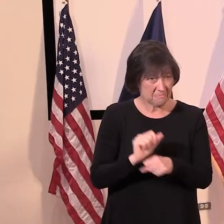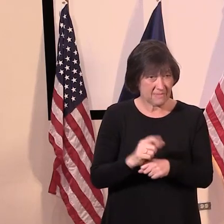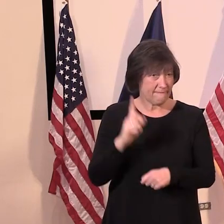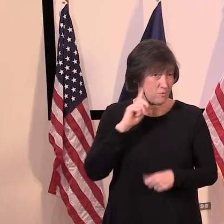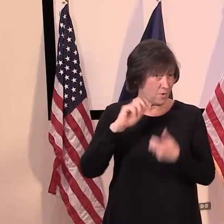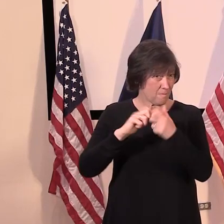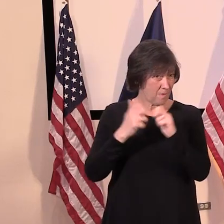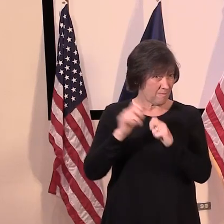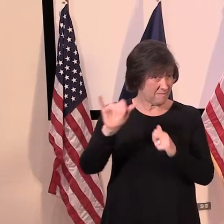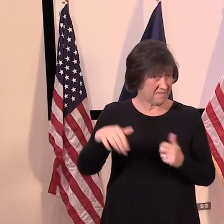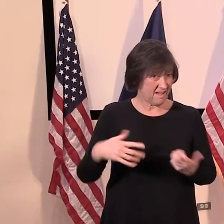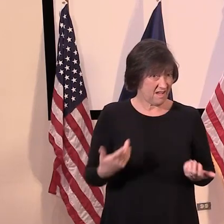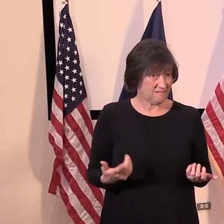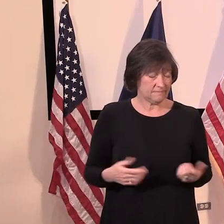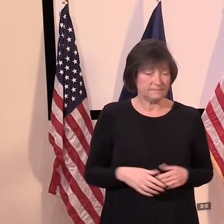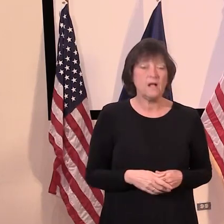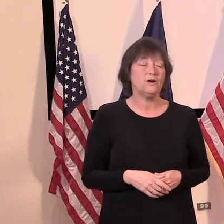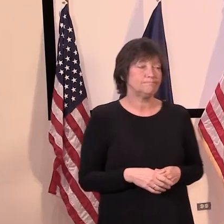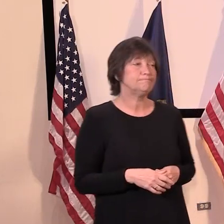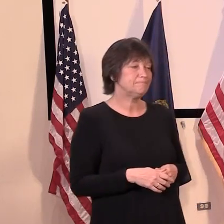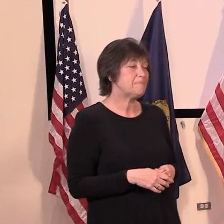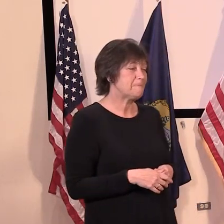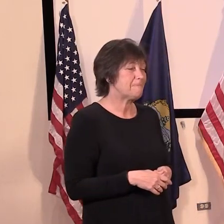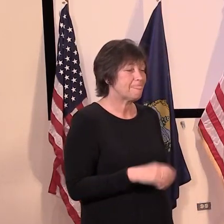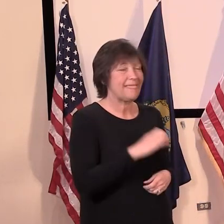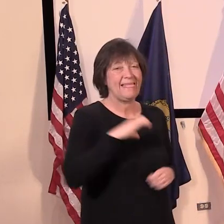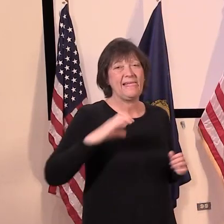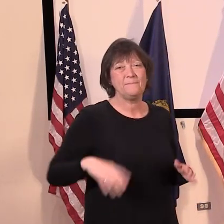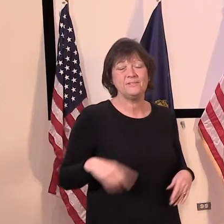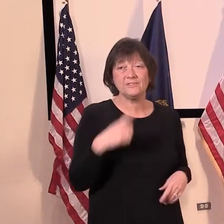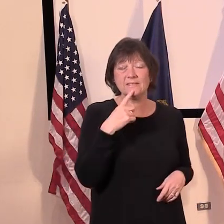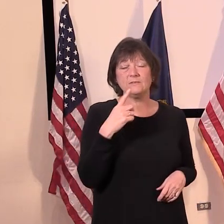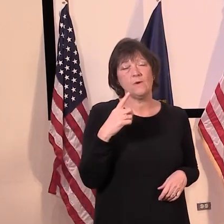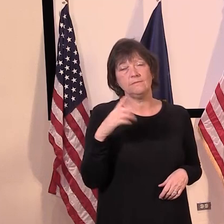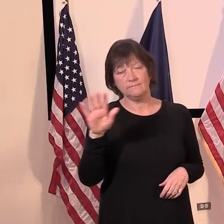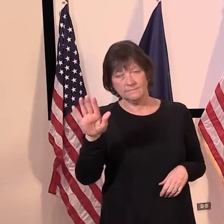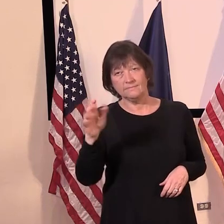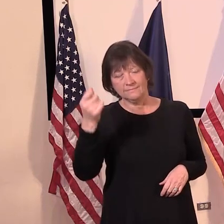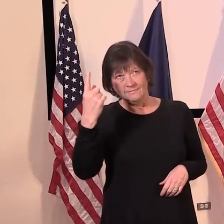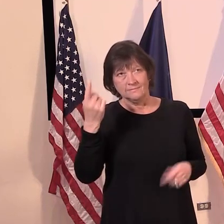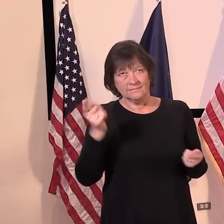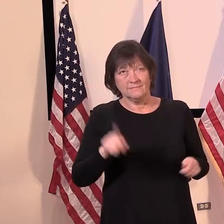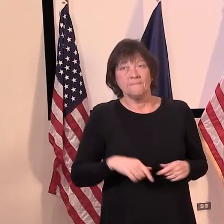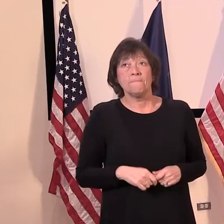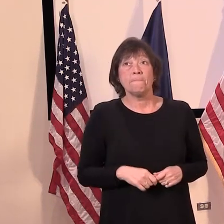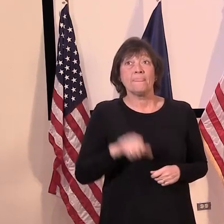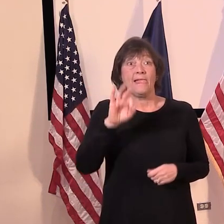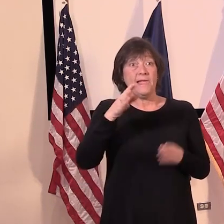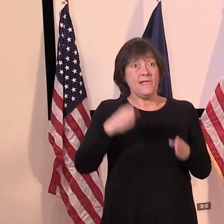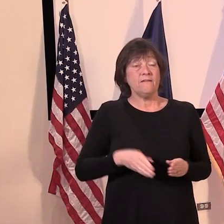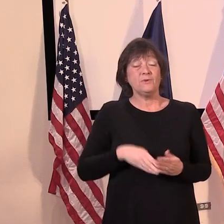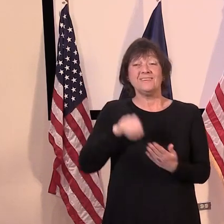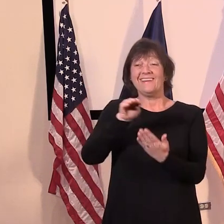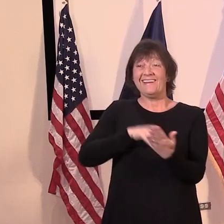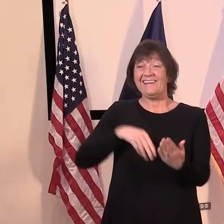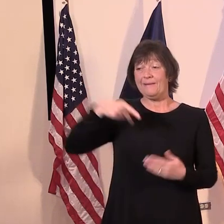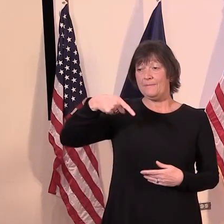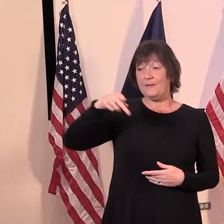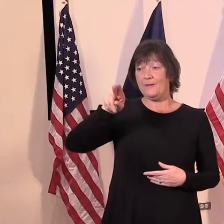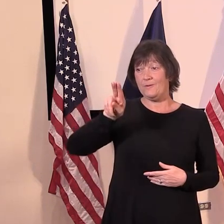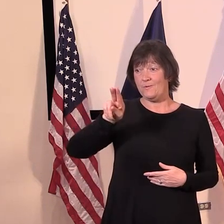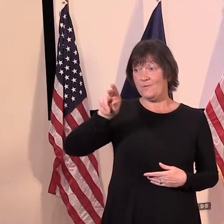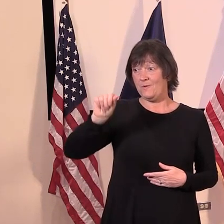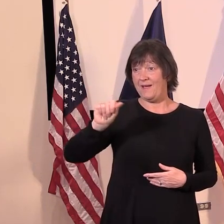issues with this. Sure. Again, it was, there are a couple of things that happened there. One is if they submitted the PUA application,